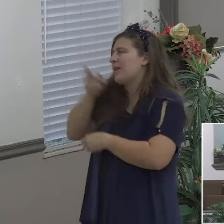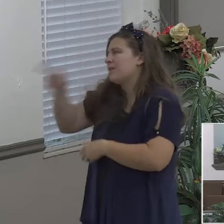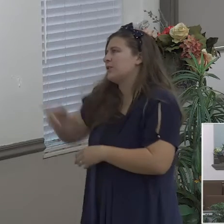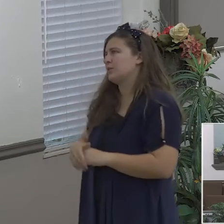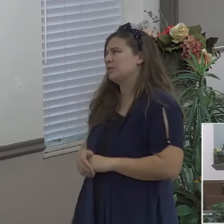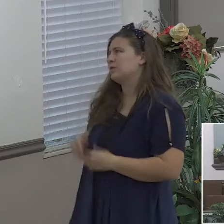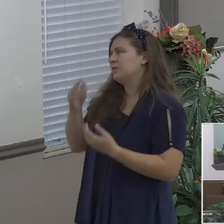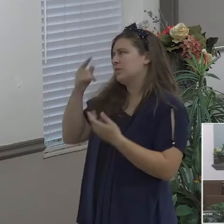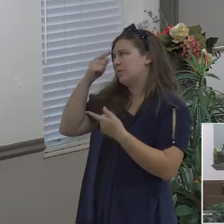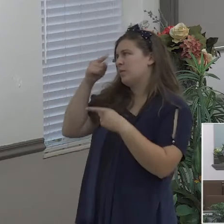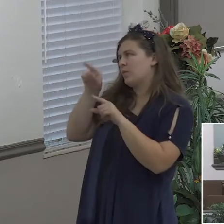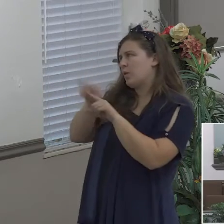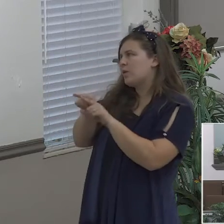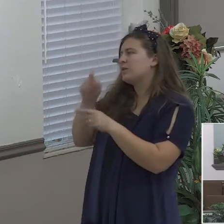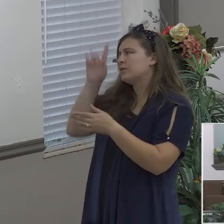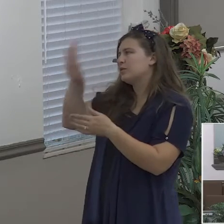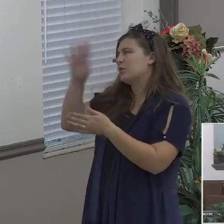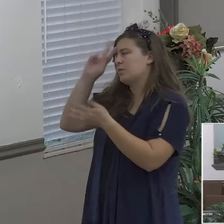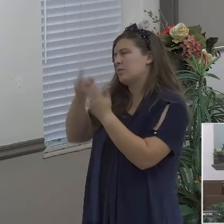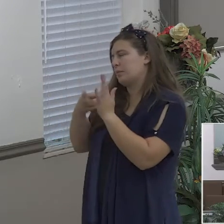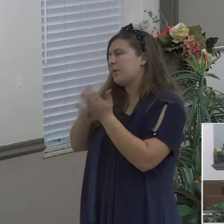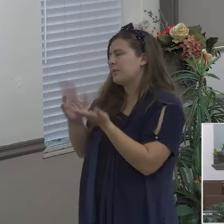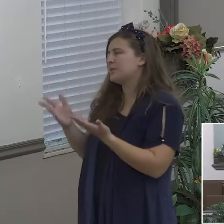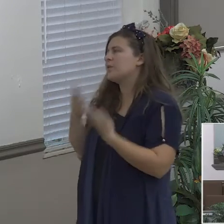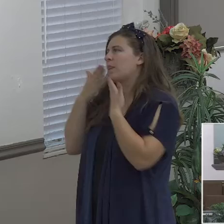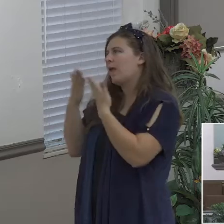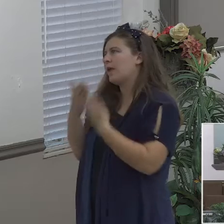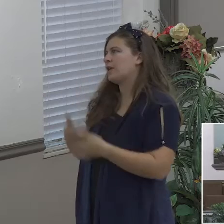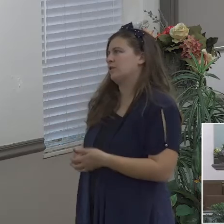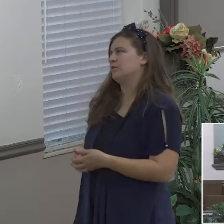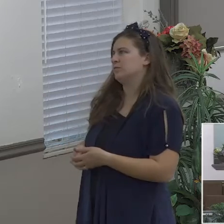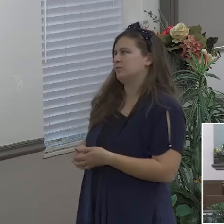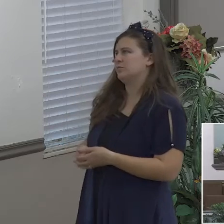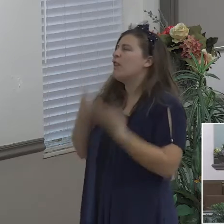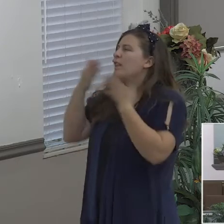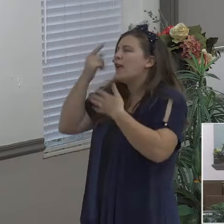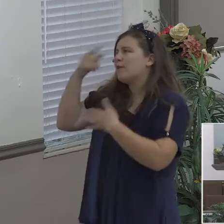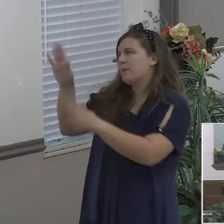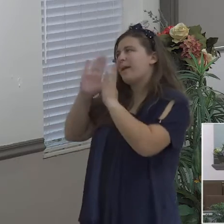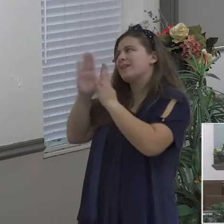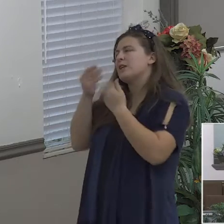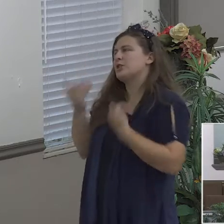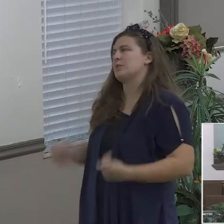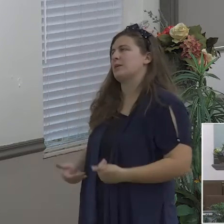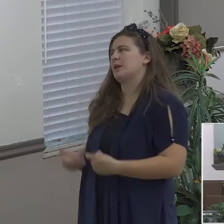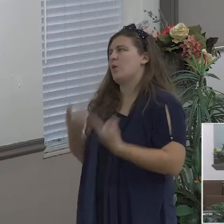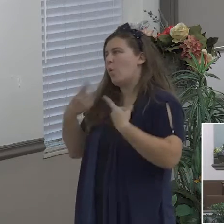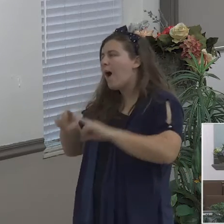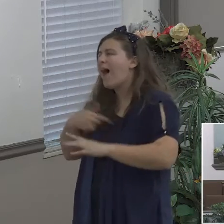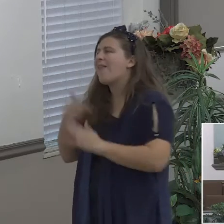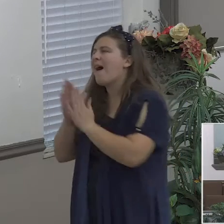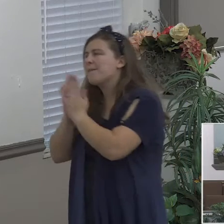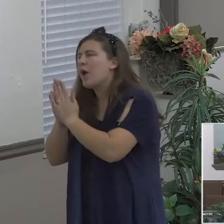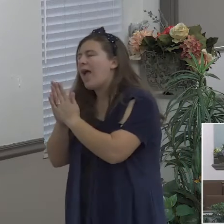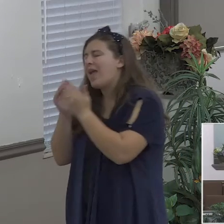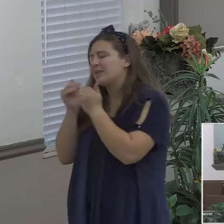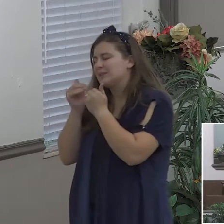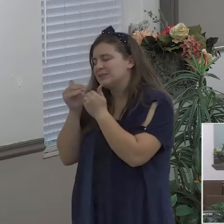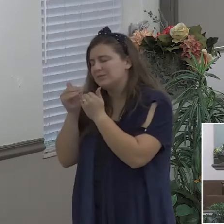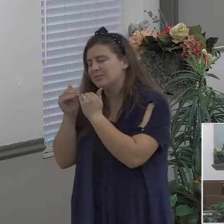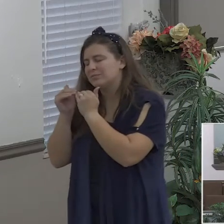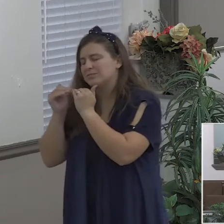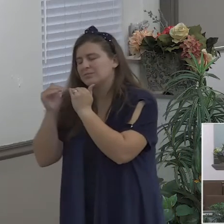thank you God for hearing me thank you God that I have my petitions that I have before you